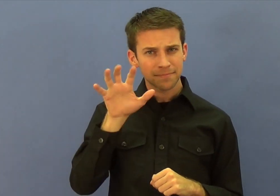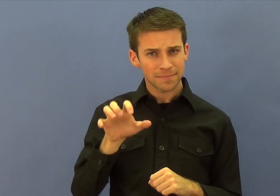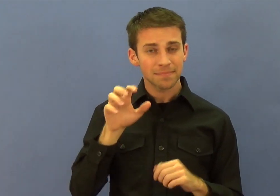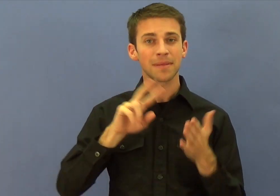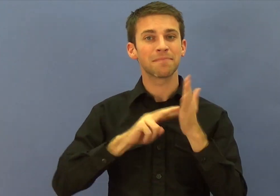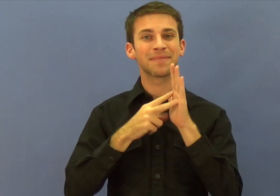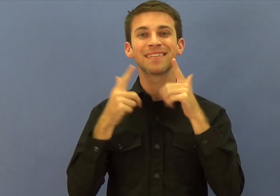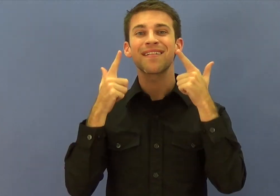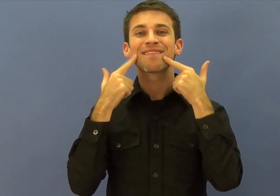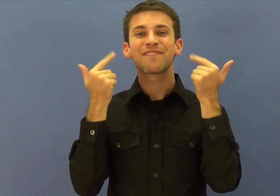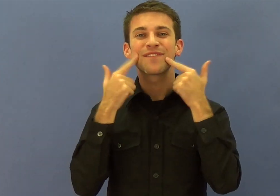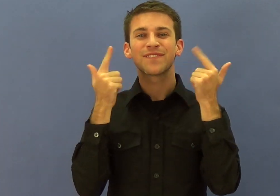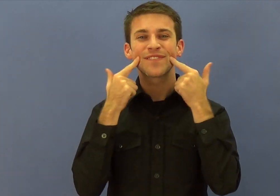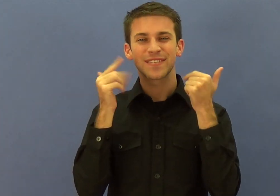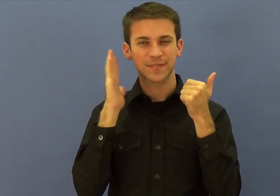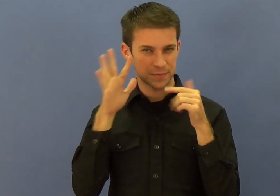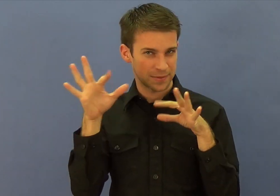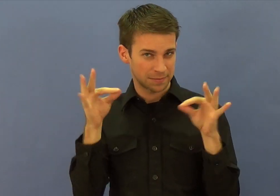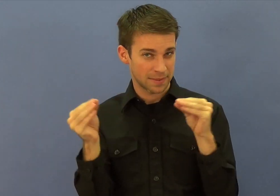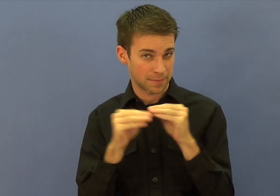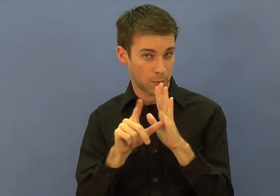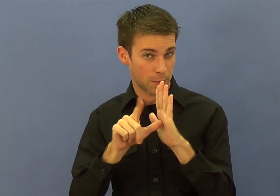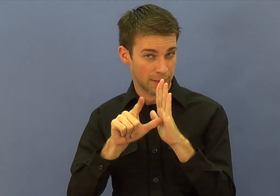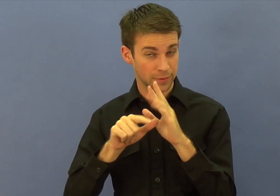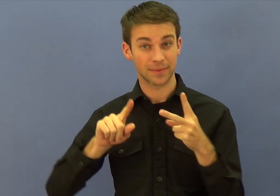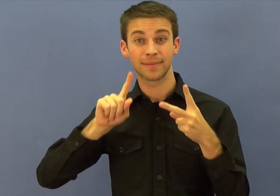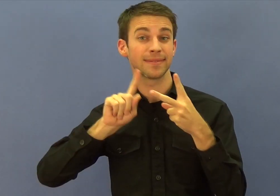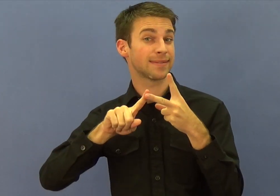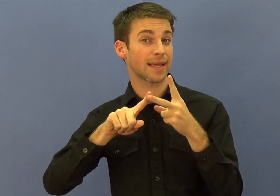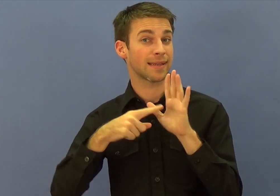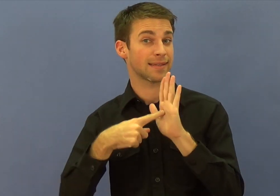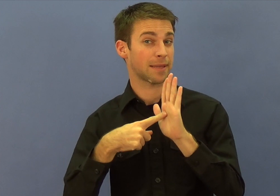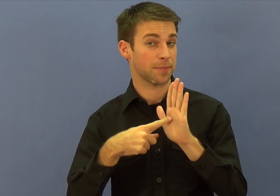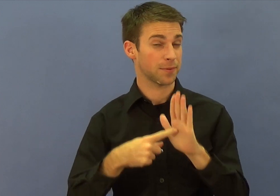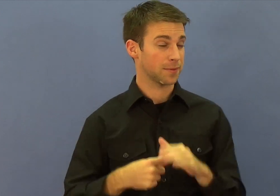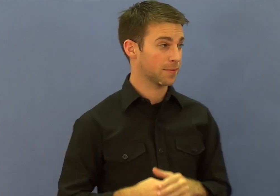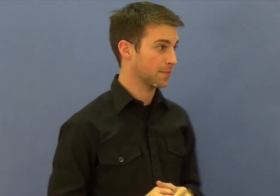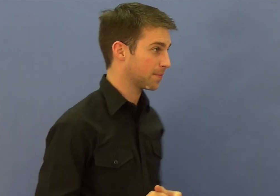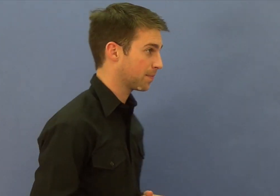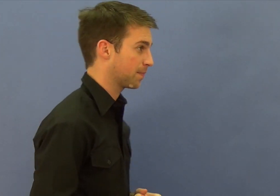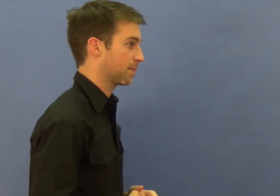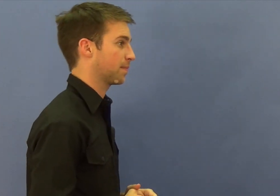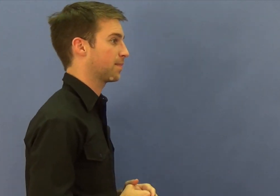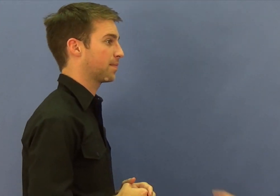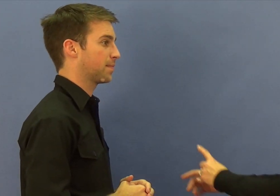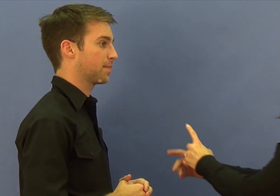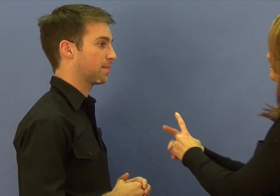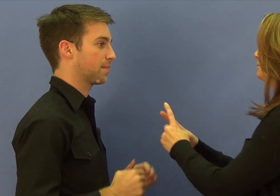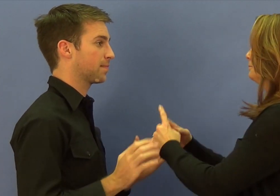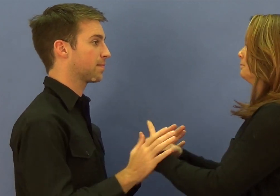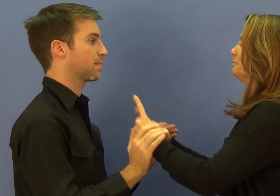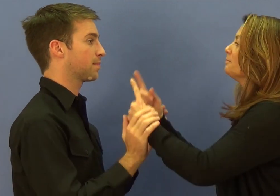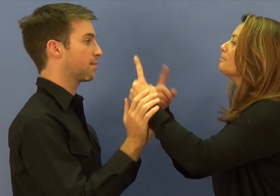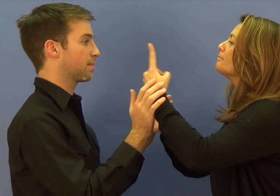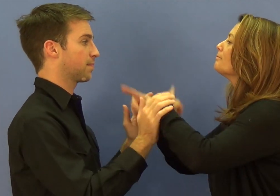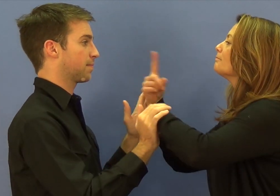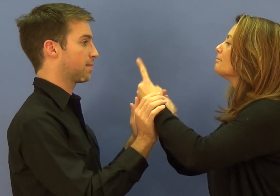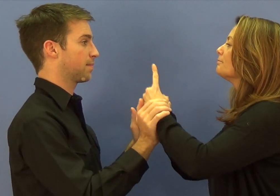That touch signal represents laughing. Don't worry, I'll explain more later. Here is the second example.